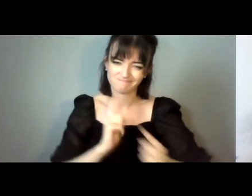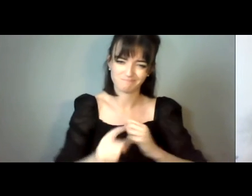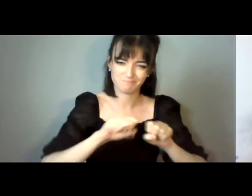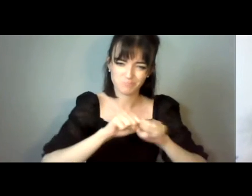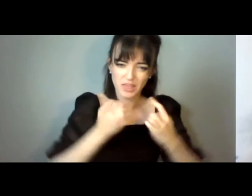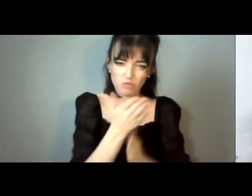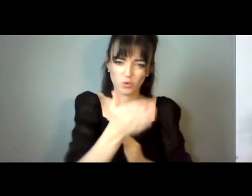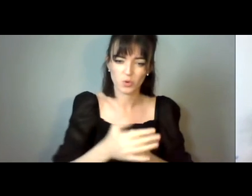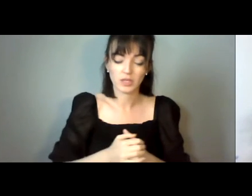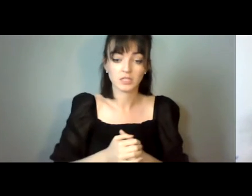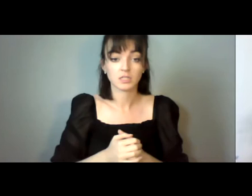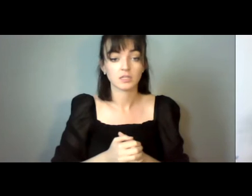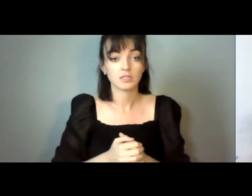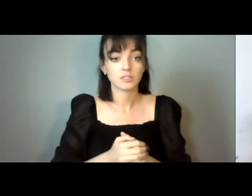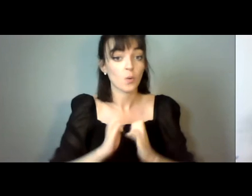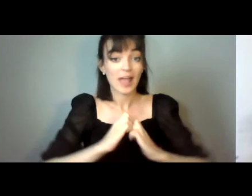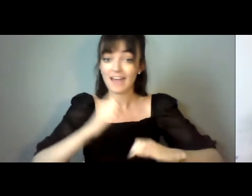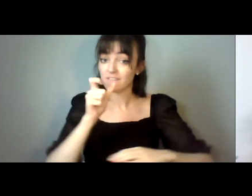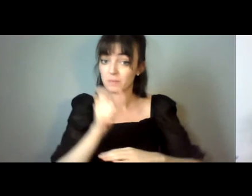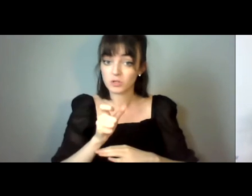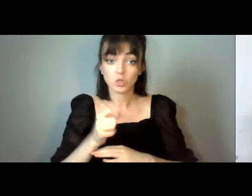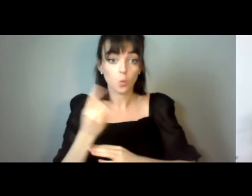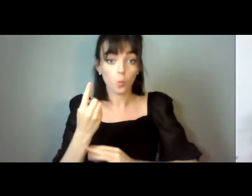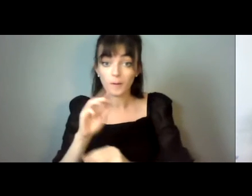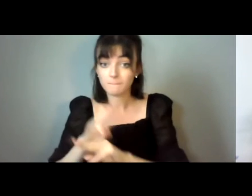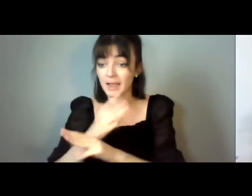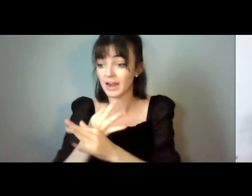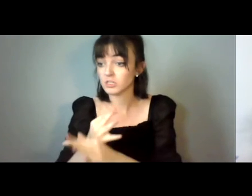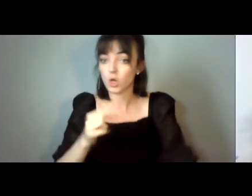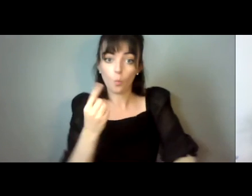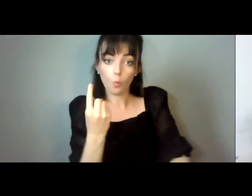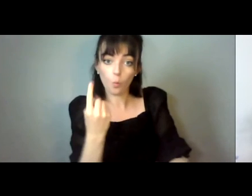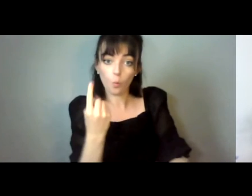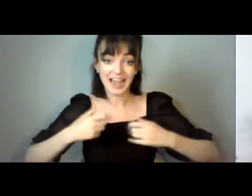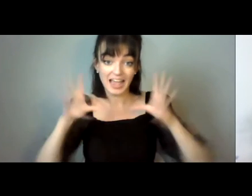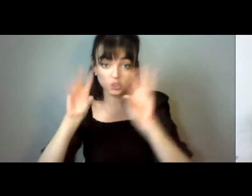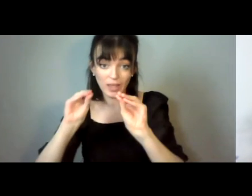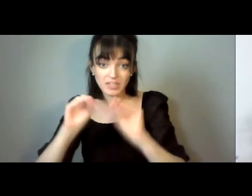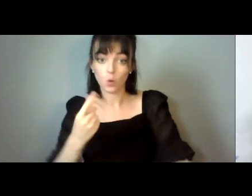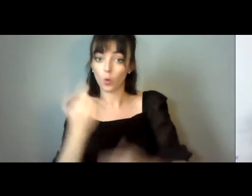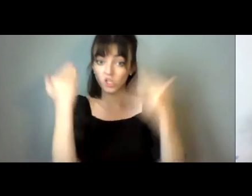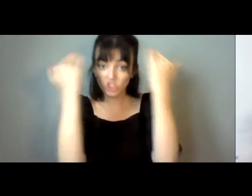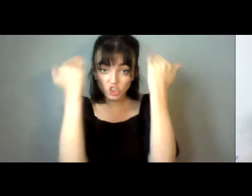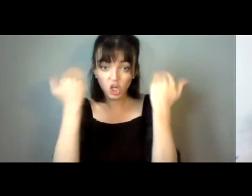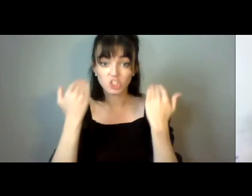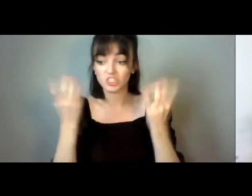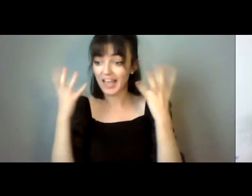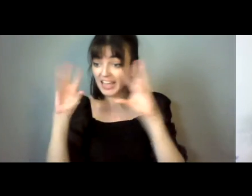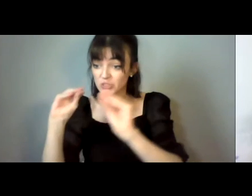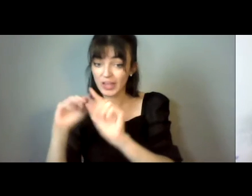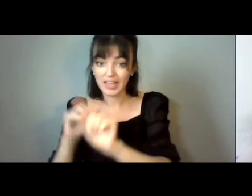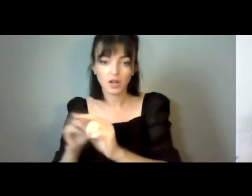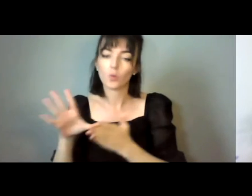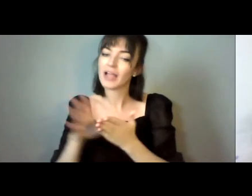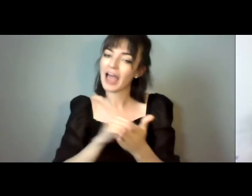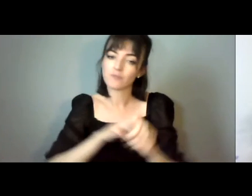at a time, one parent reached out to, one attorney educated, one judge spoken to, we have to break